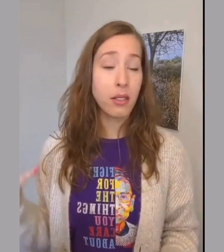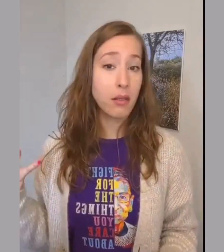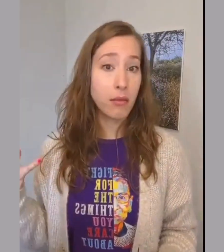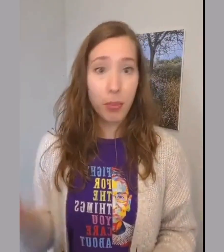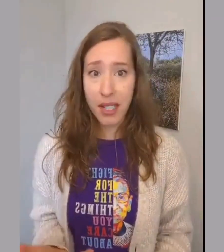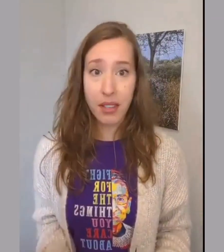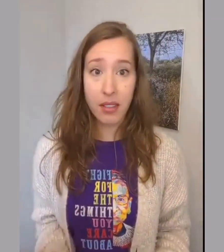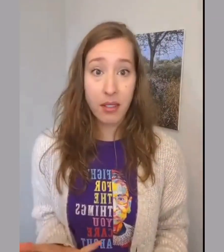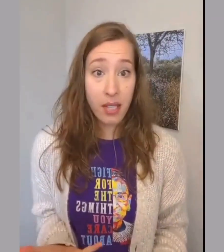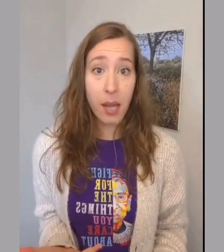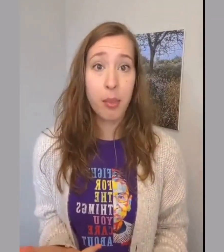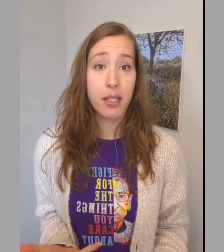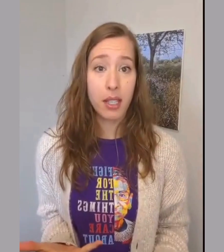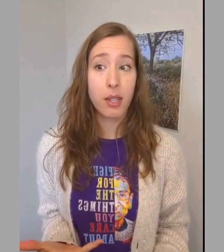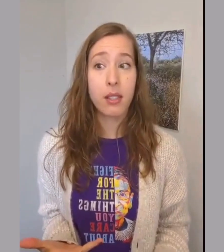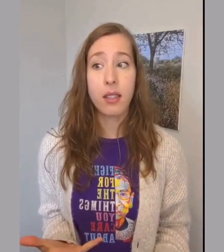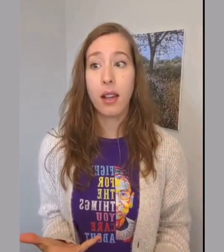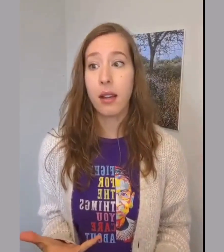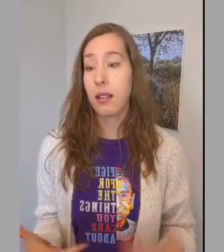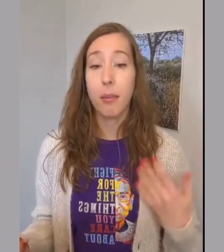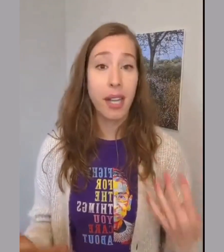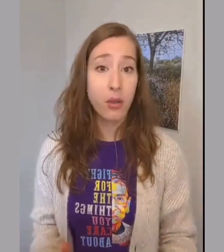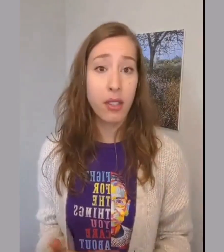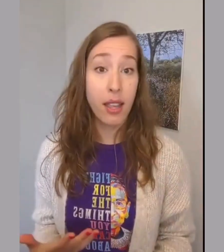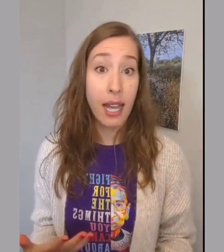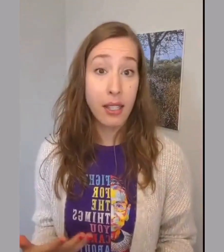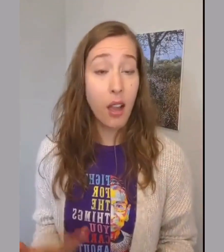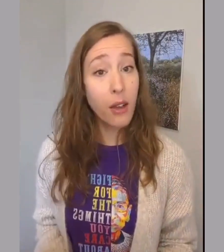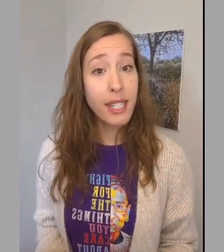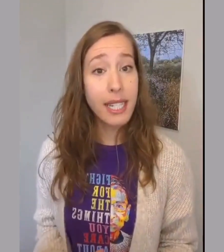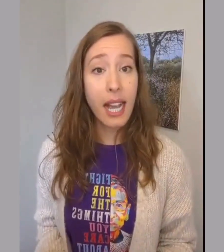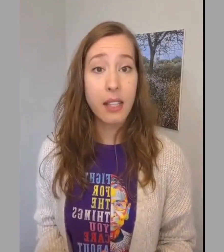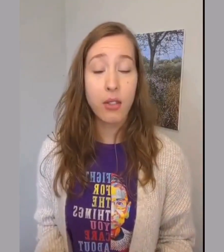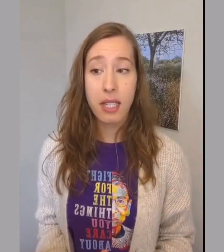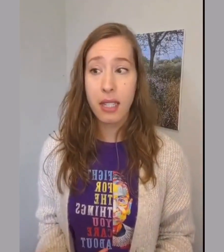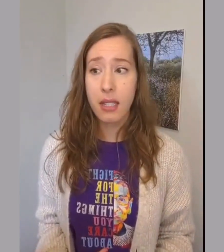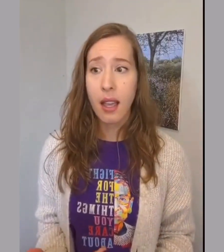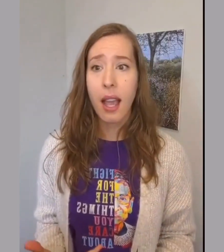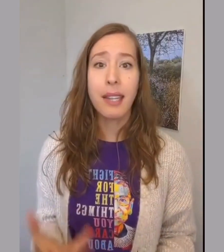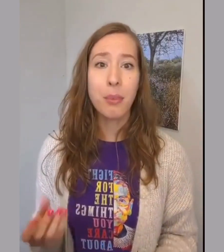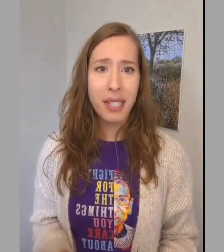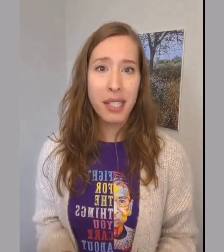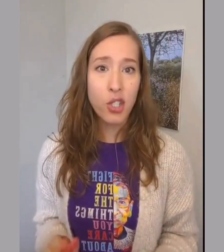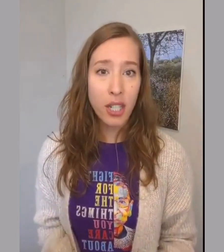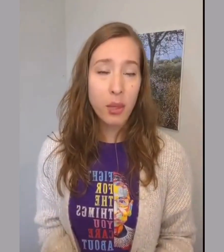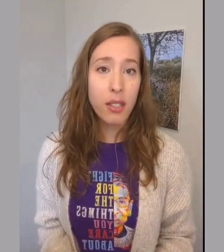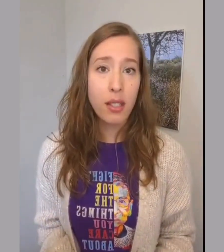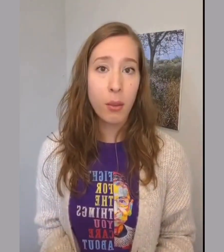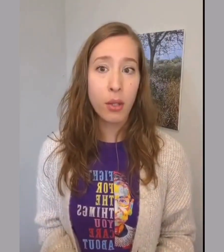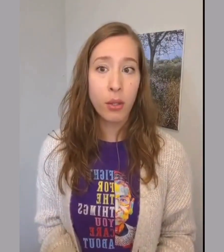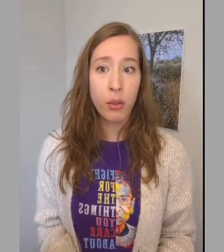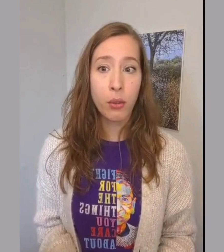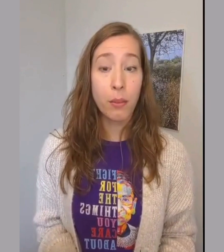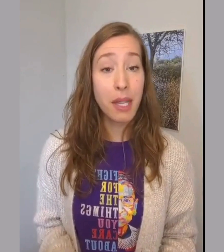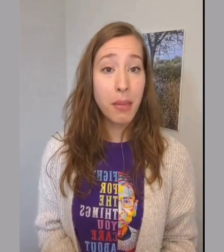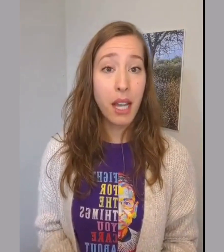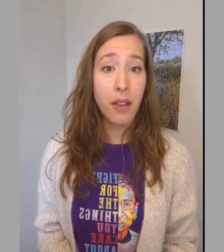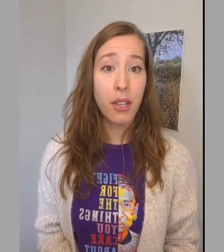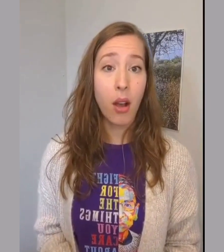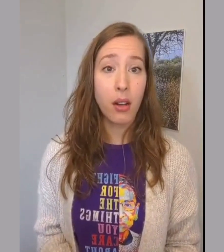repeat the tapping sequence. Come back to us as often as you need. And please share it with someone who may be having a hard